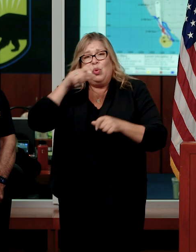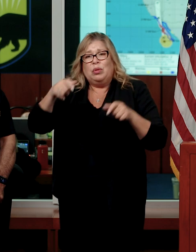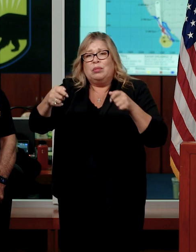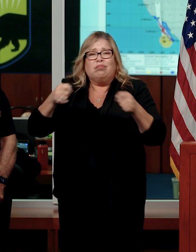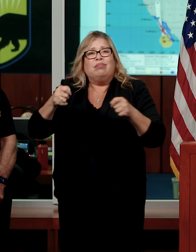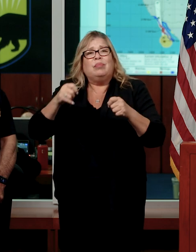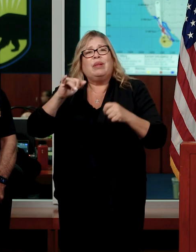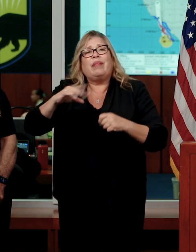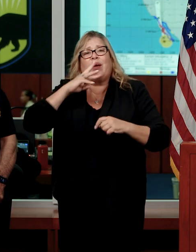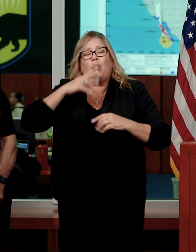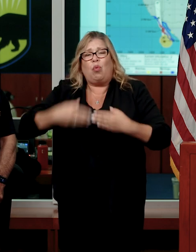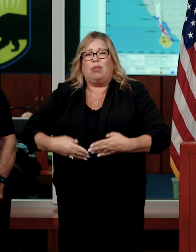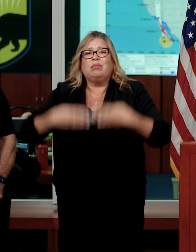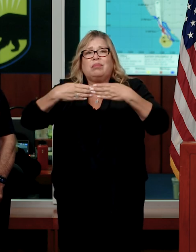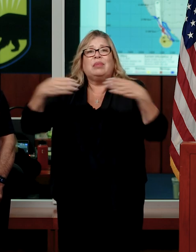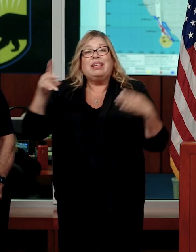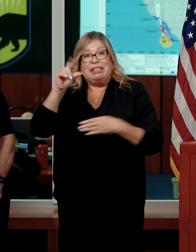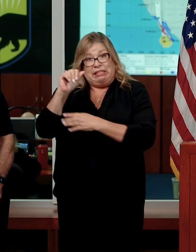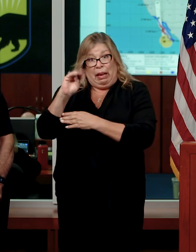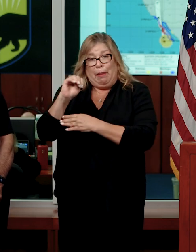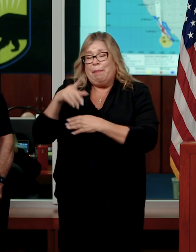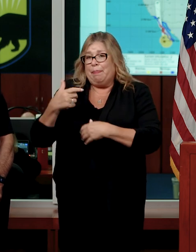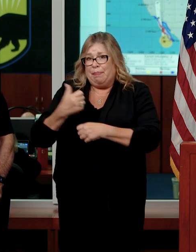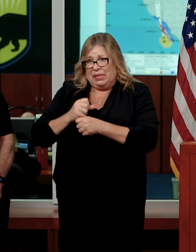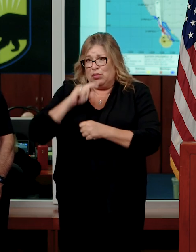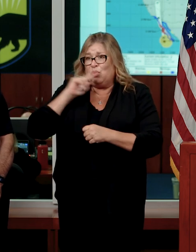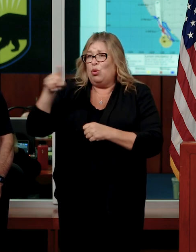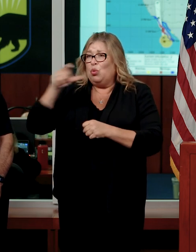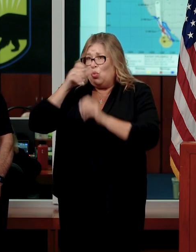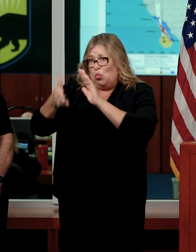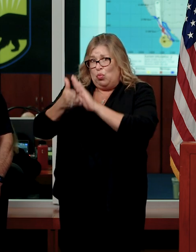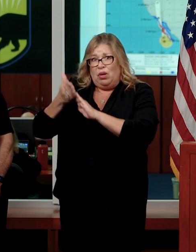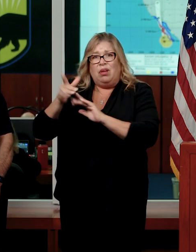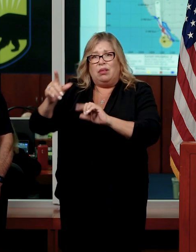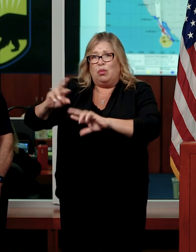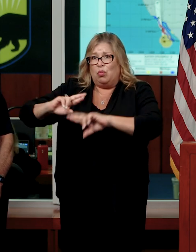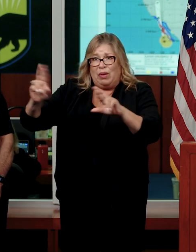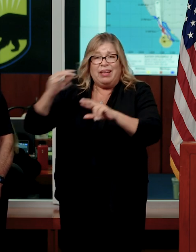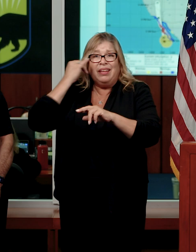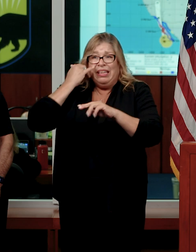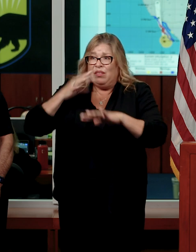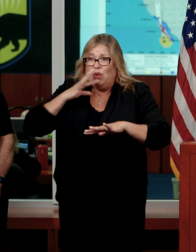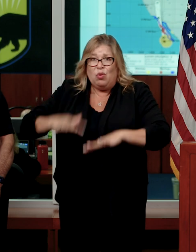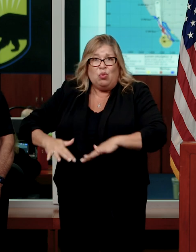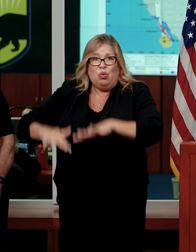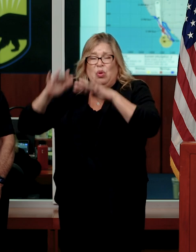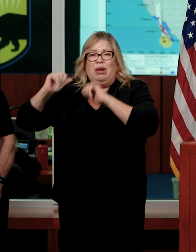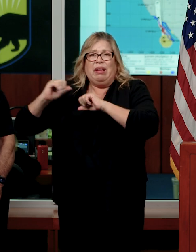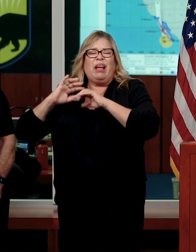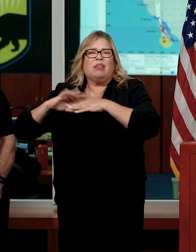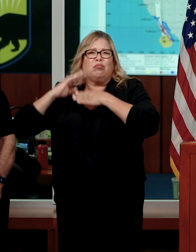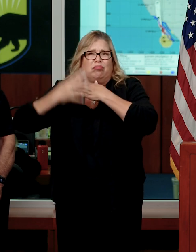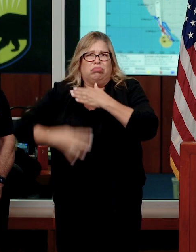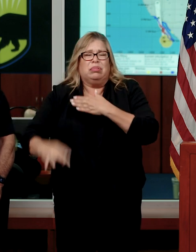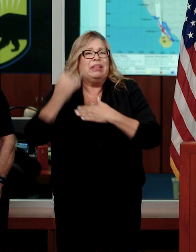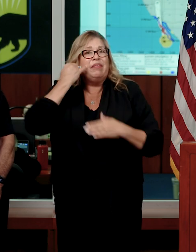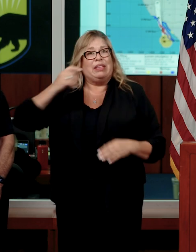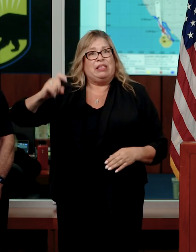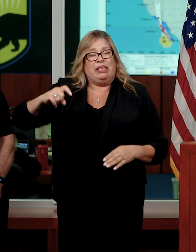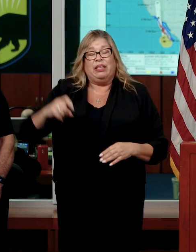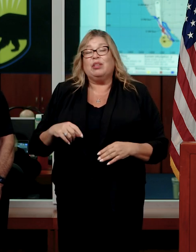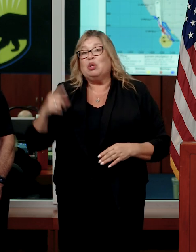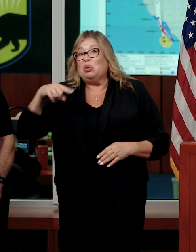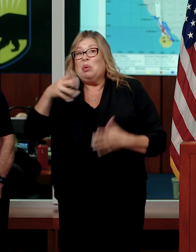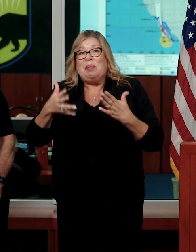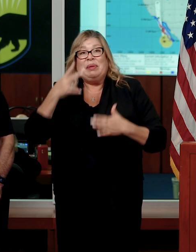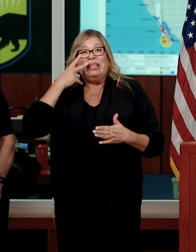California to make sure those dam facilities are ready to release water as needed. People may see